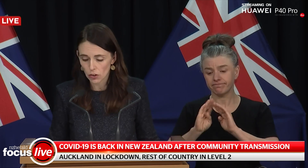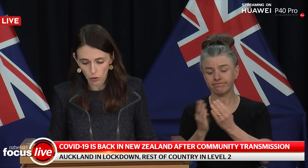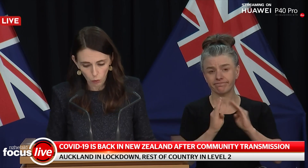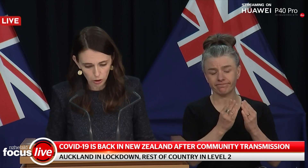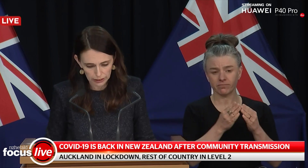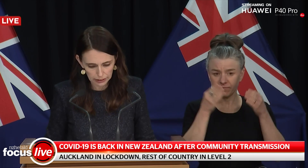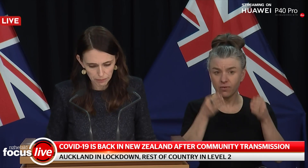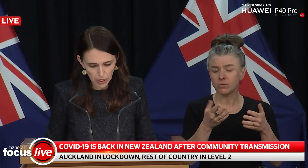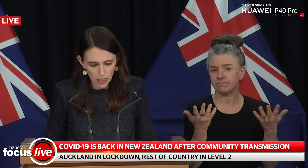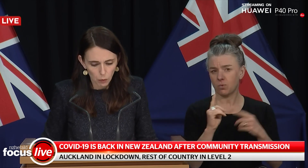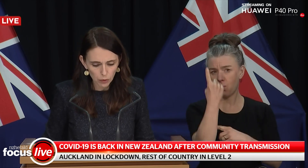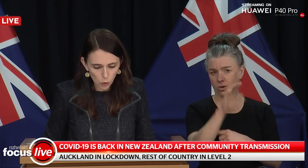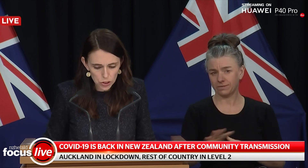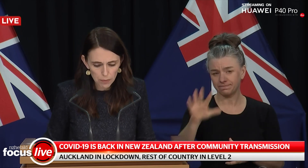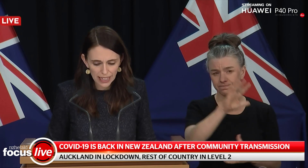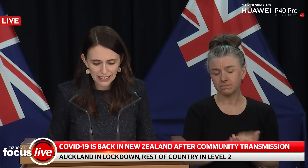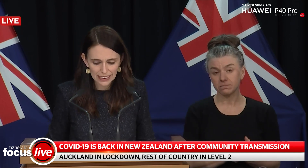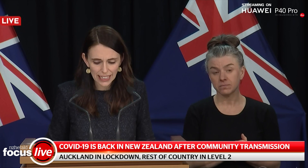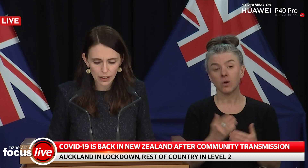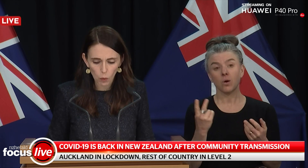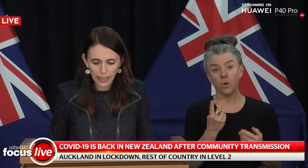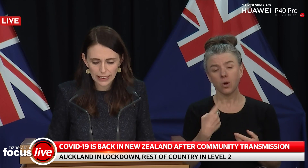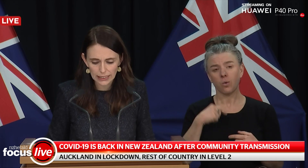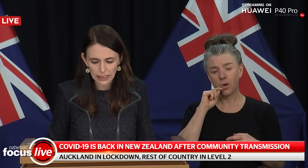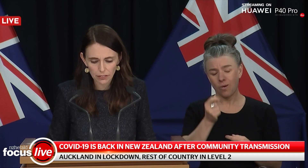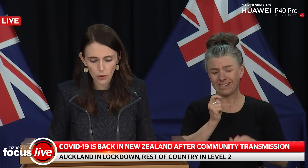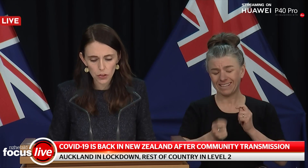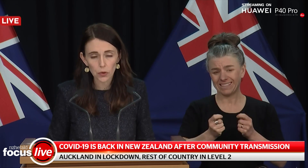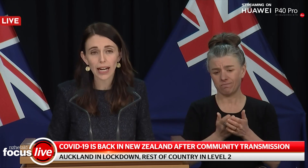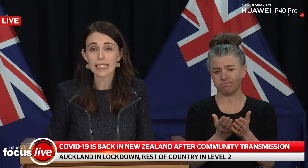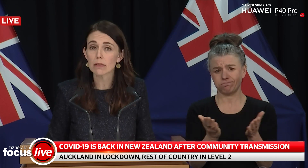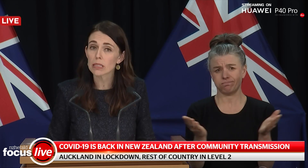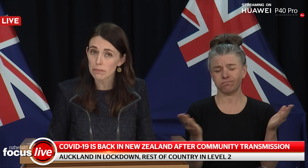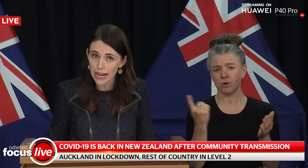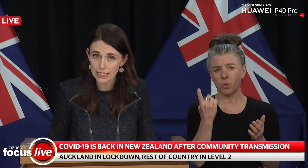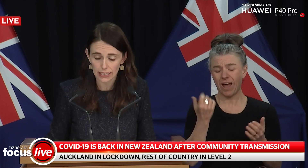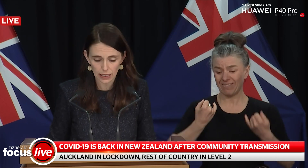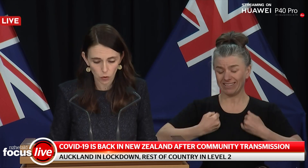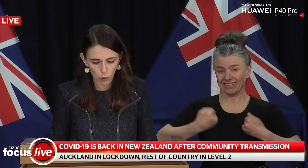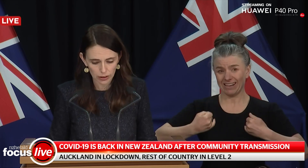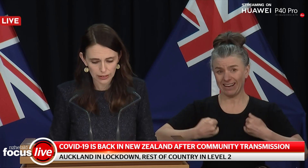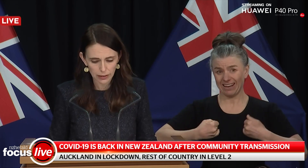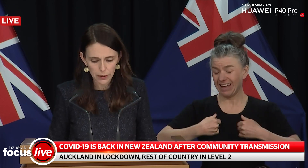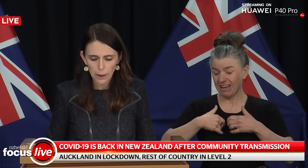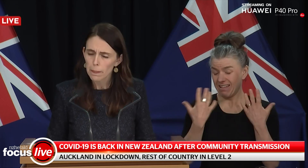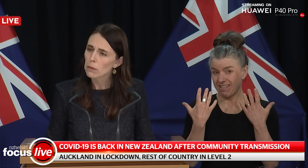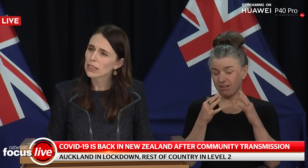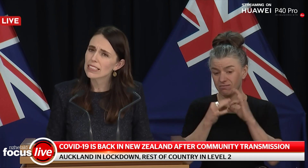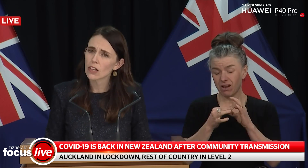focus on Auckland. We will also be undertaking wide testing of those who are symptomatic in Auckland.